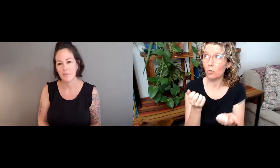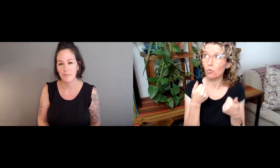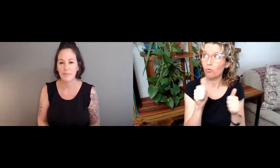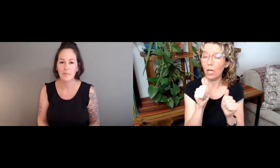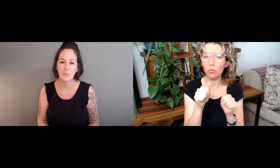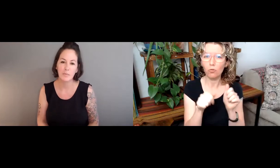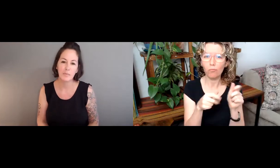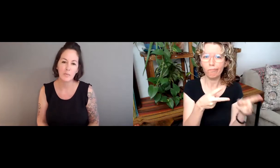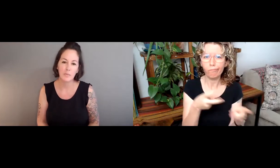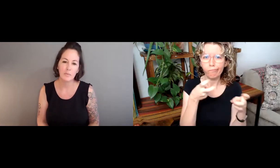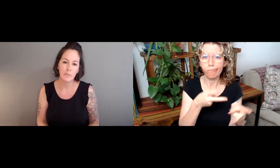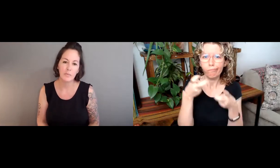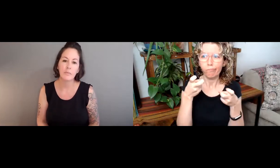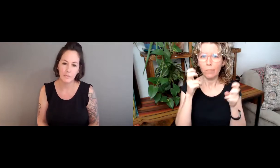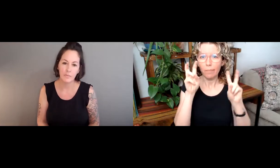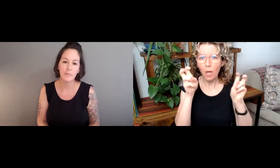working on.